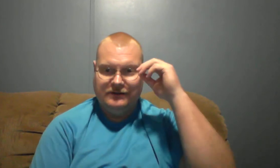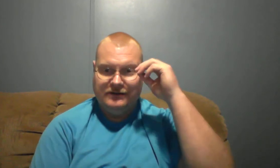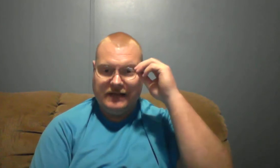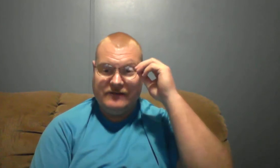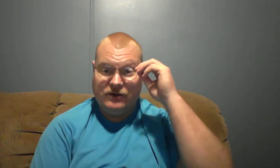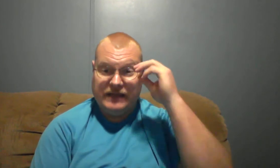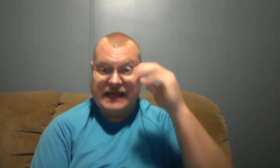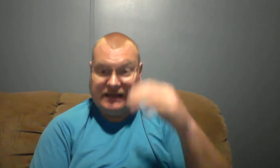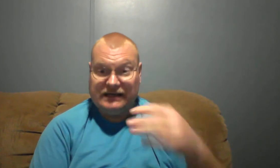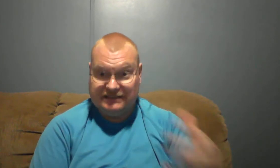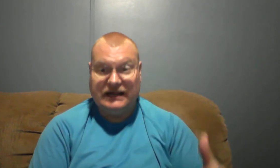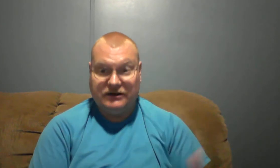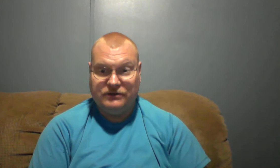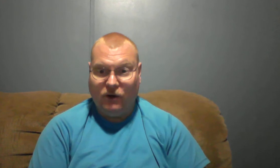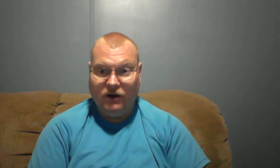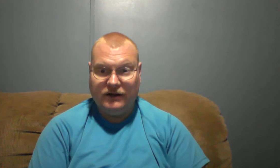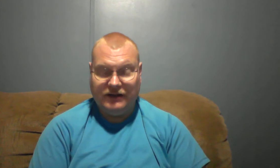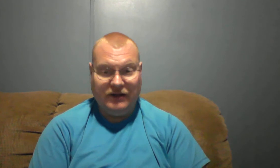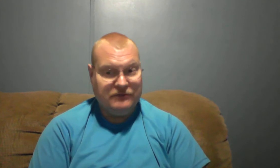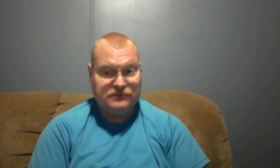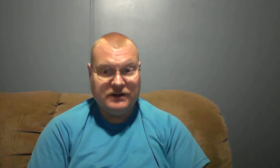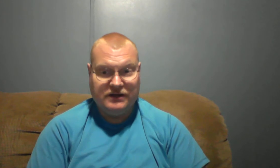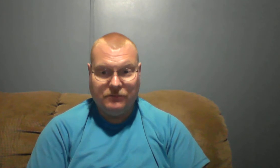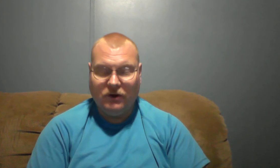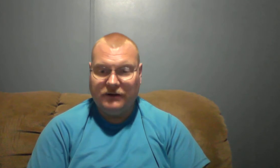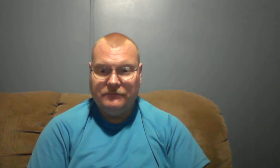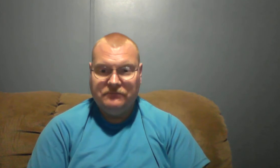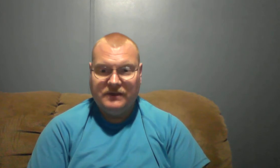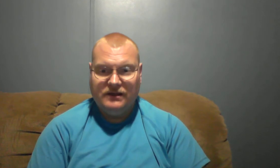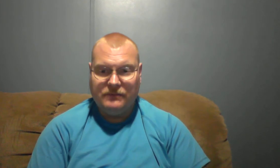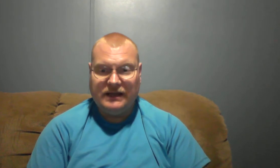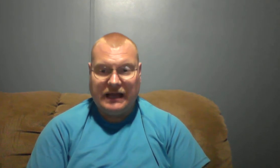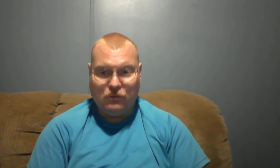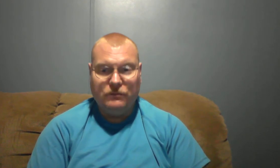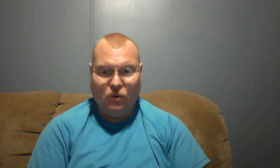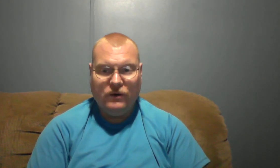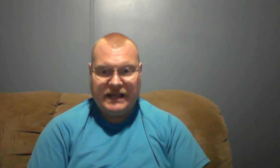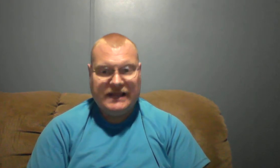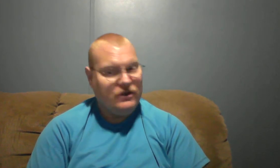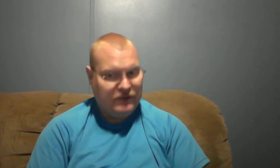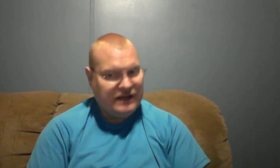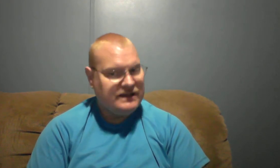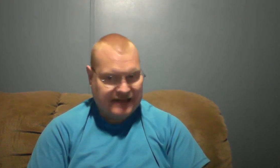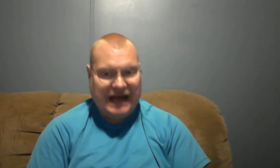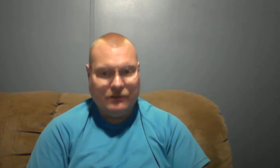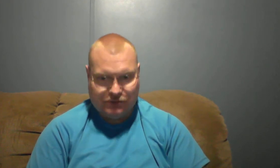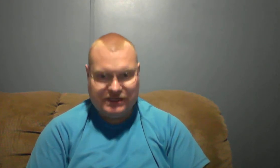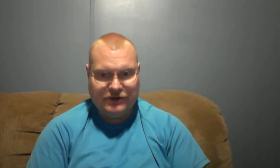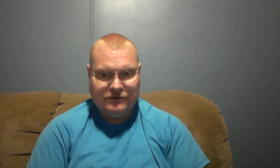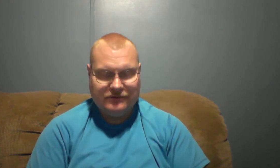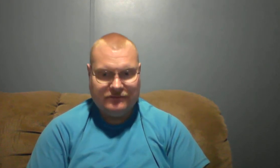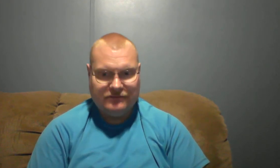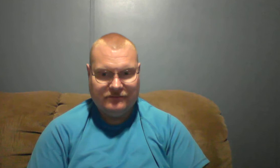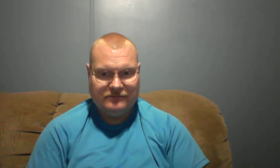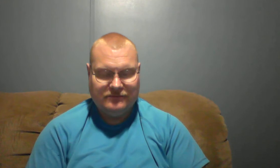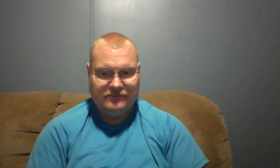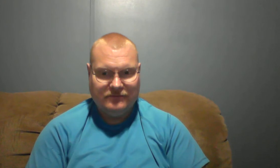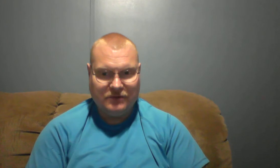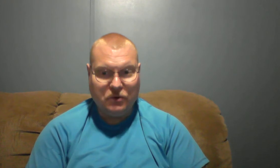even though he had that desire to depart you know he was ready to depart but at one point he knew that his time was near according